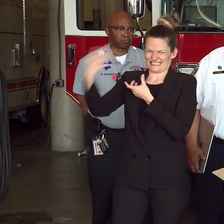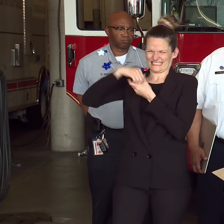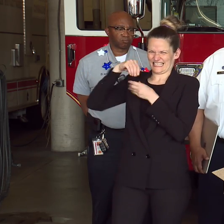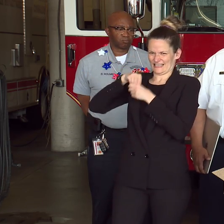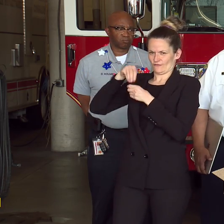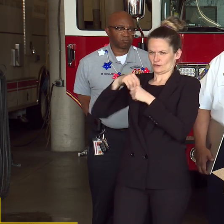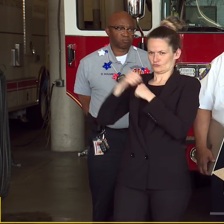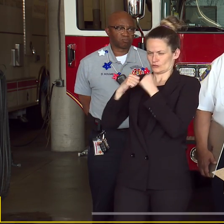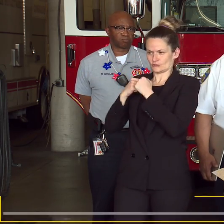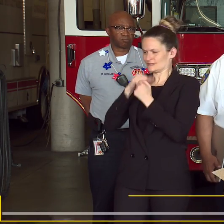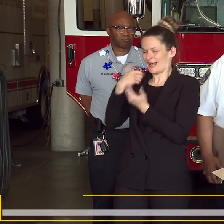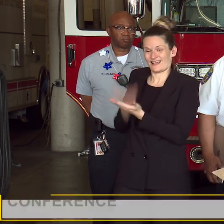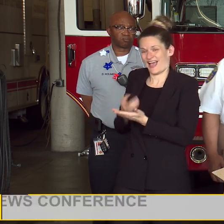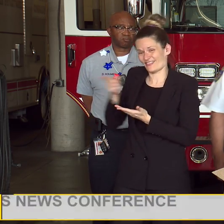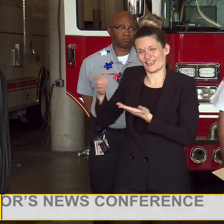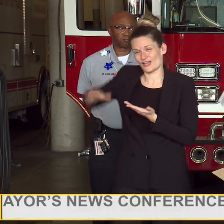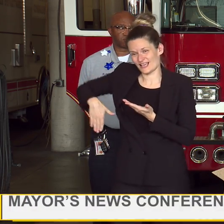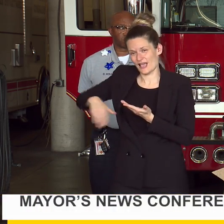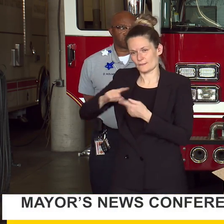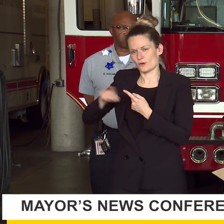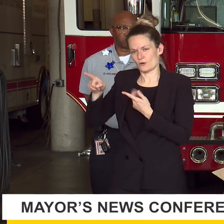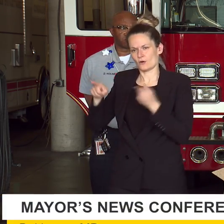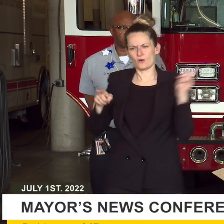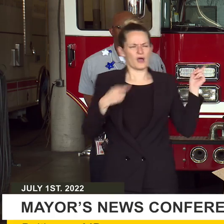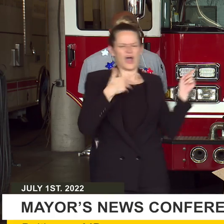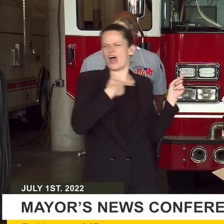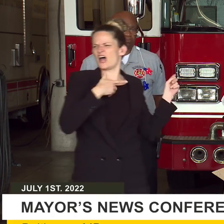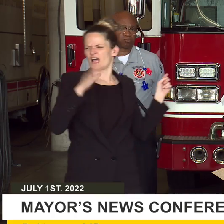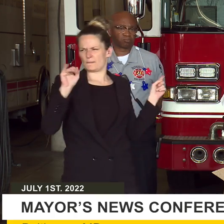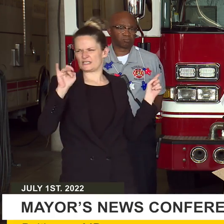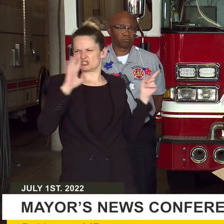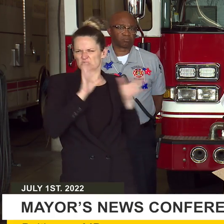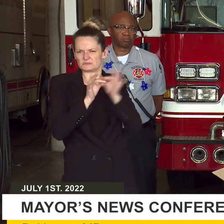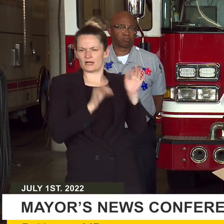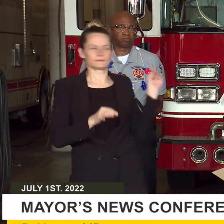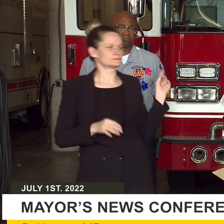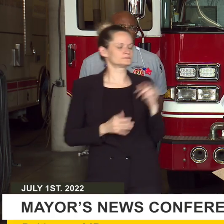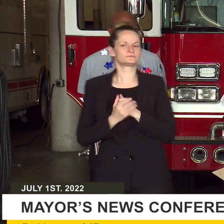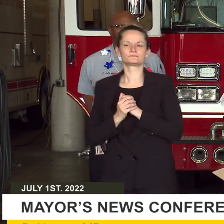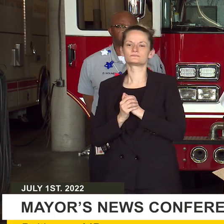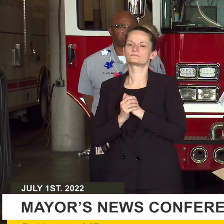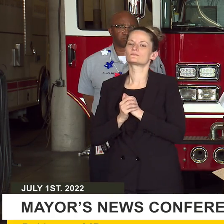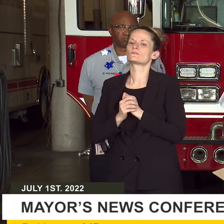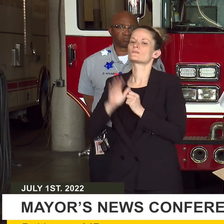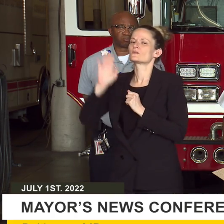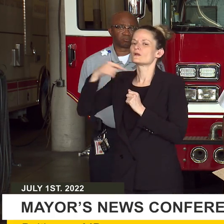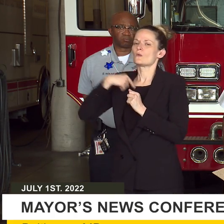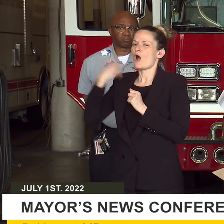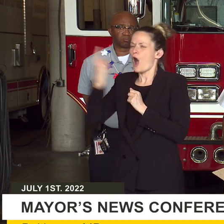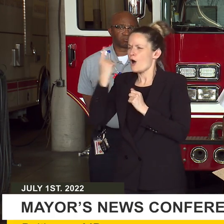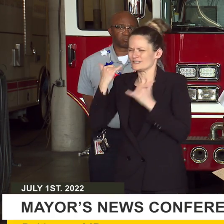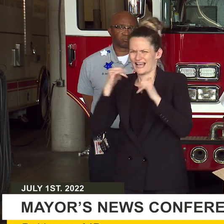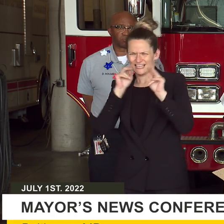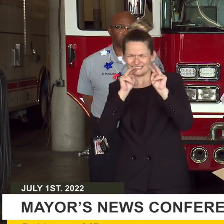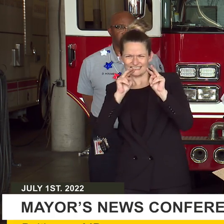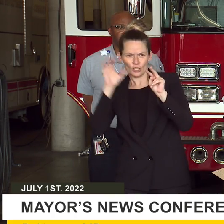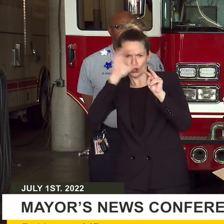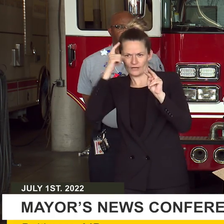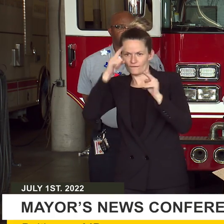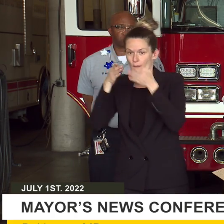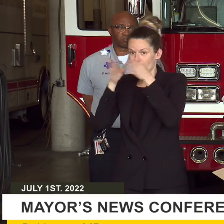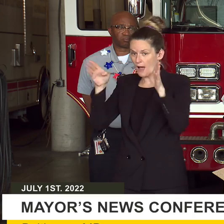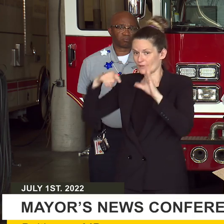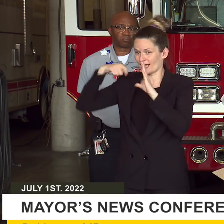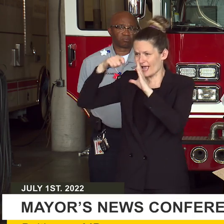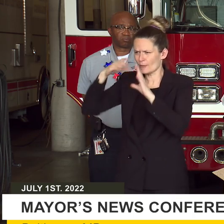to the other portion. We're always looking for camera footage, whether it's public cameras or private cameras. As the mayor said, there